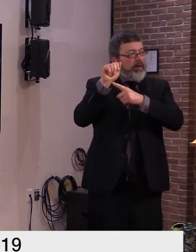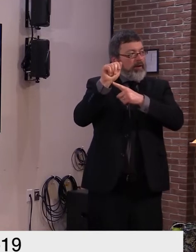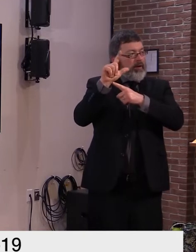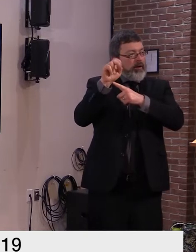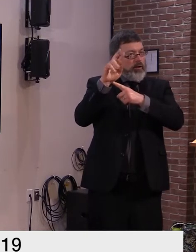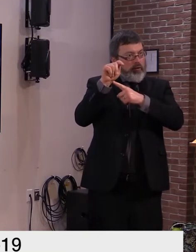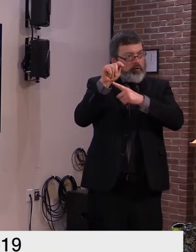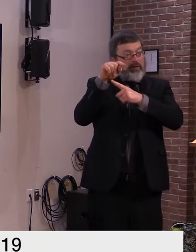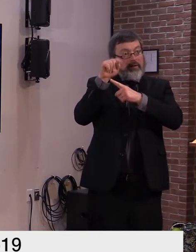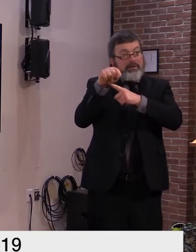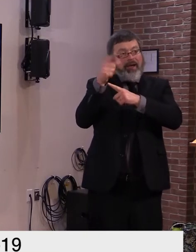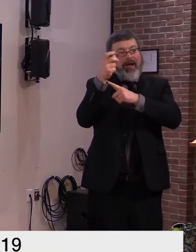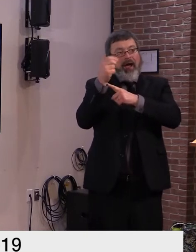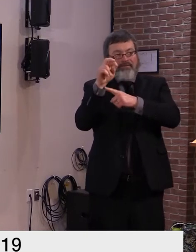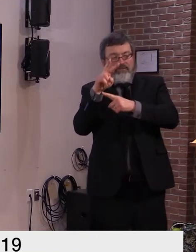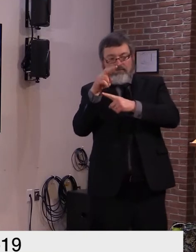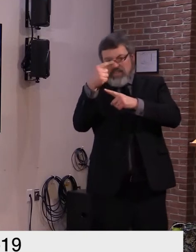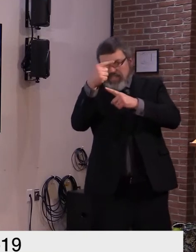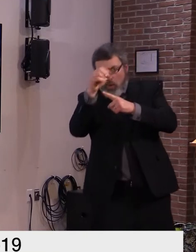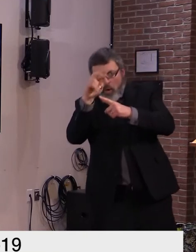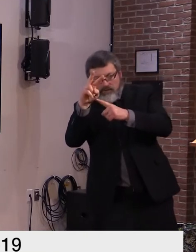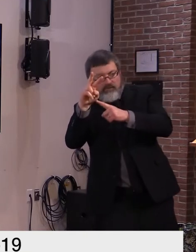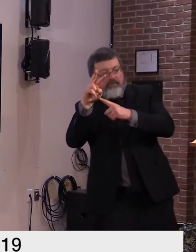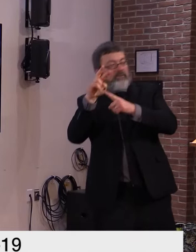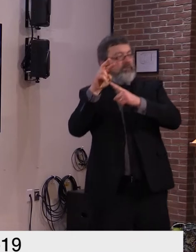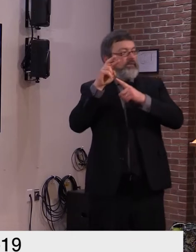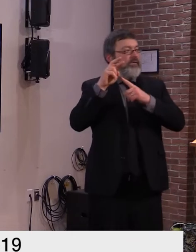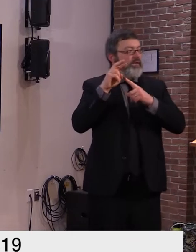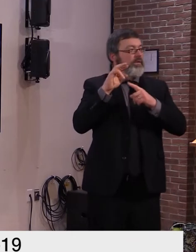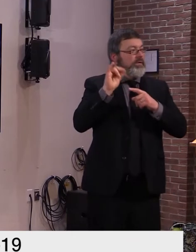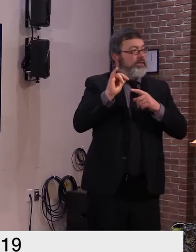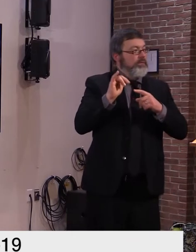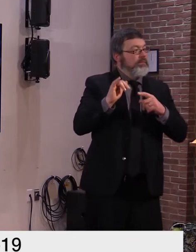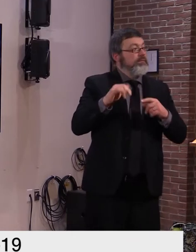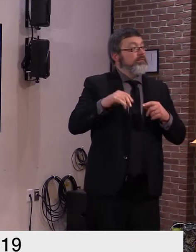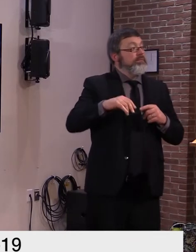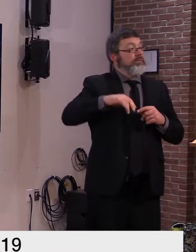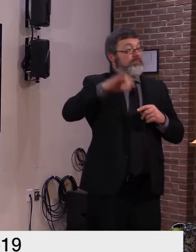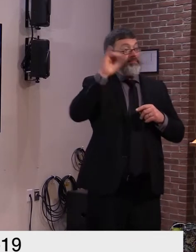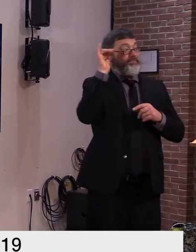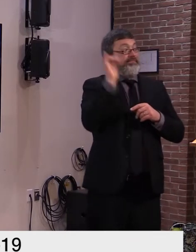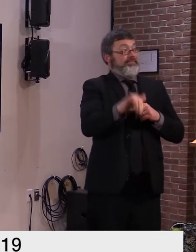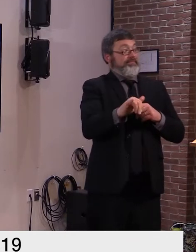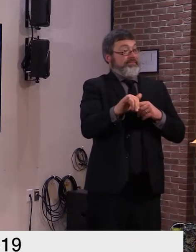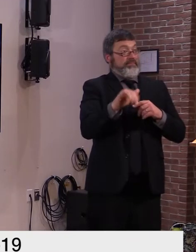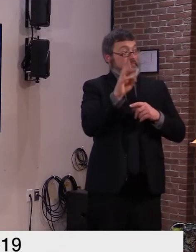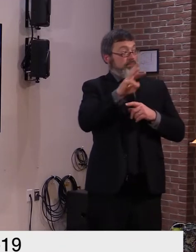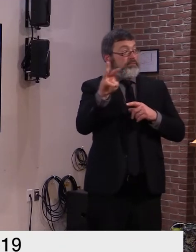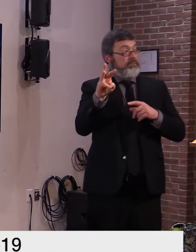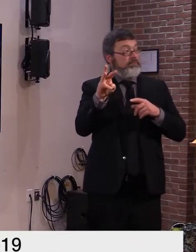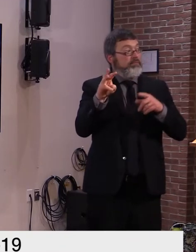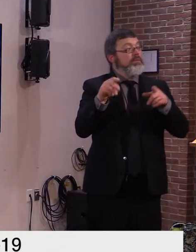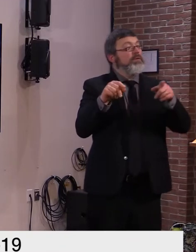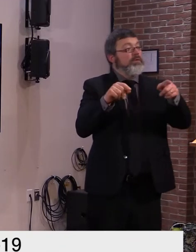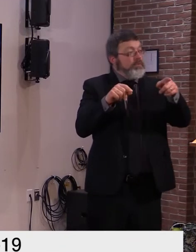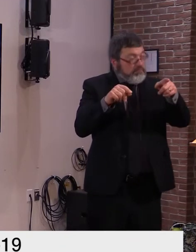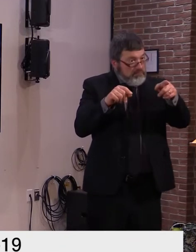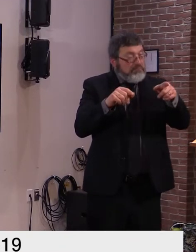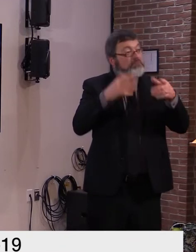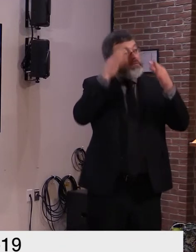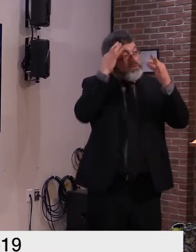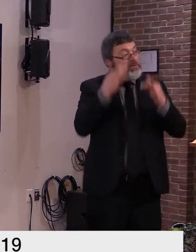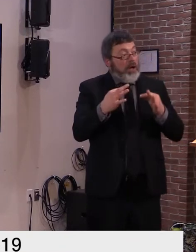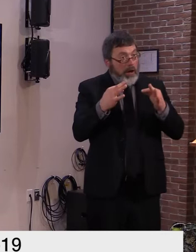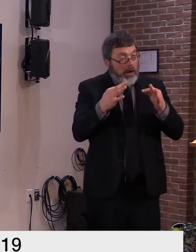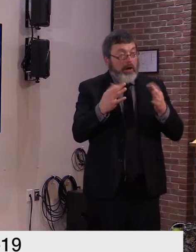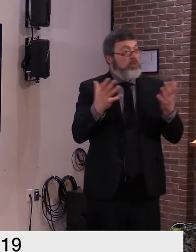decide how you want to be notified of those alerts email text phone or notifications on our app if you search for the